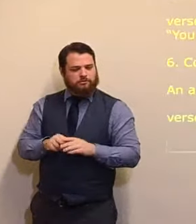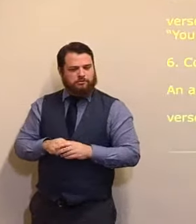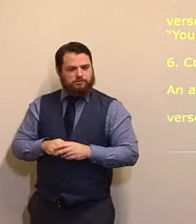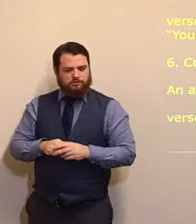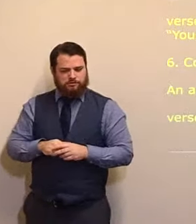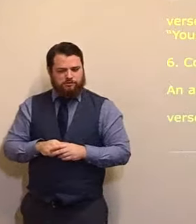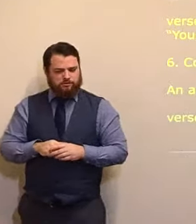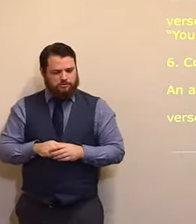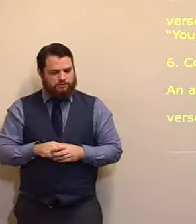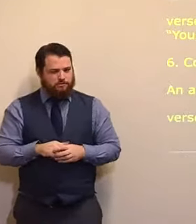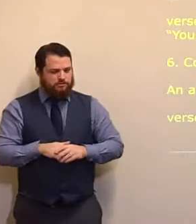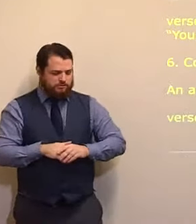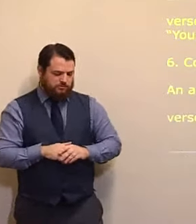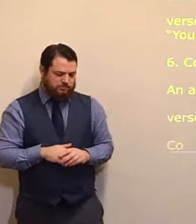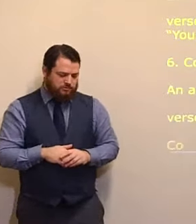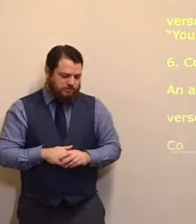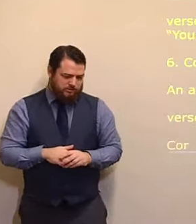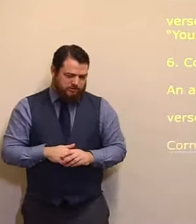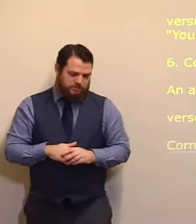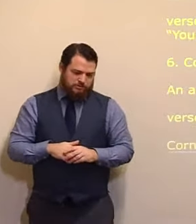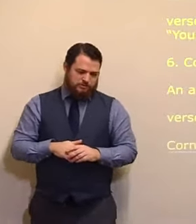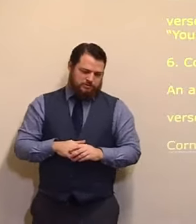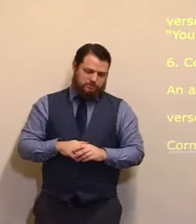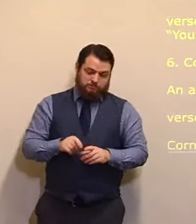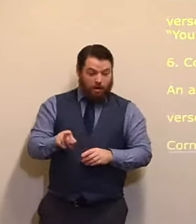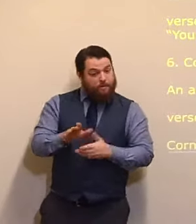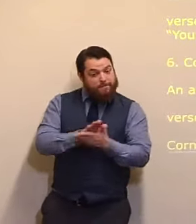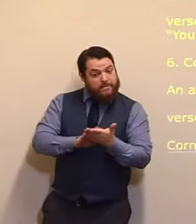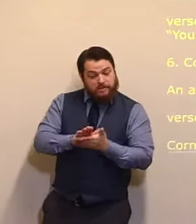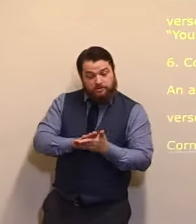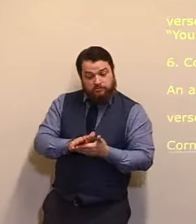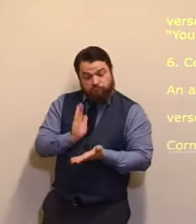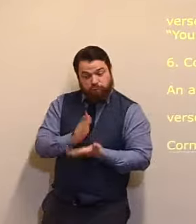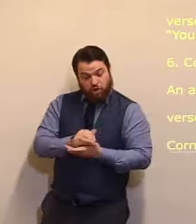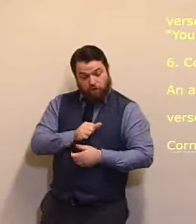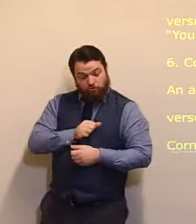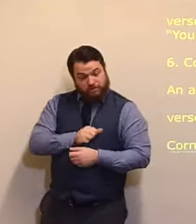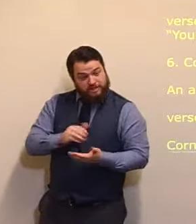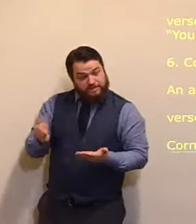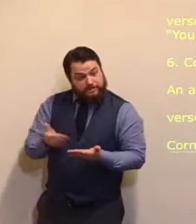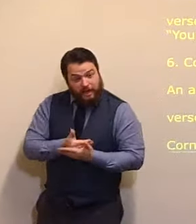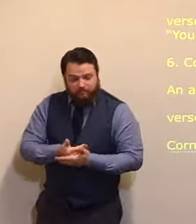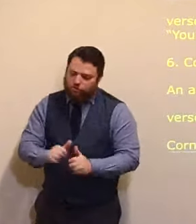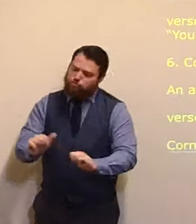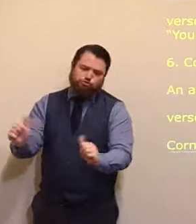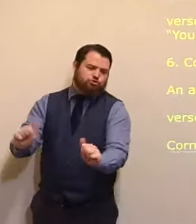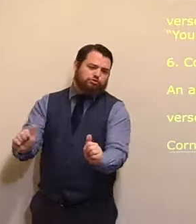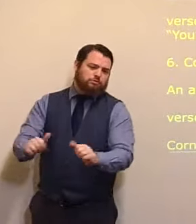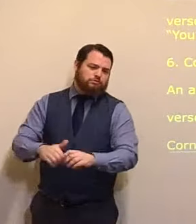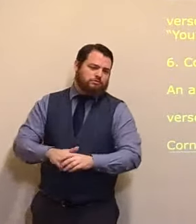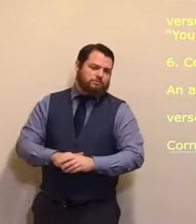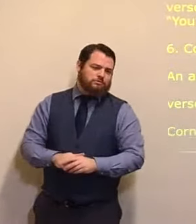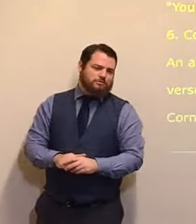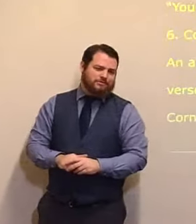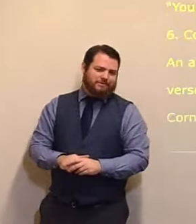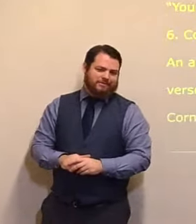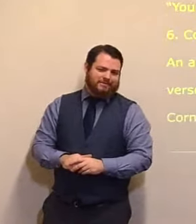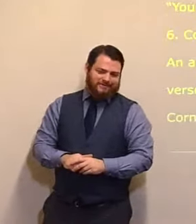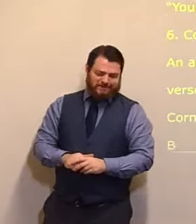vision, he needs that angel, to speak with him. Because remember, before Acts chapter 10, the gospel